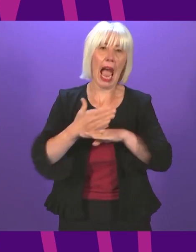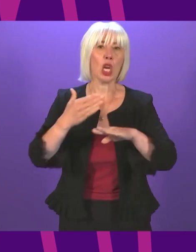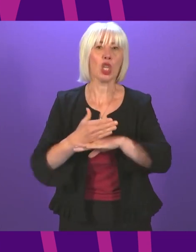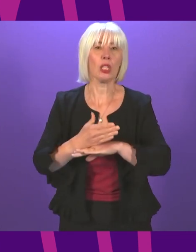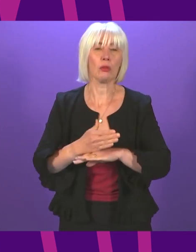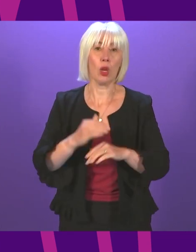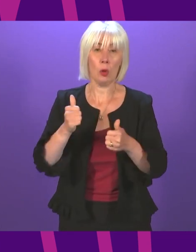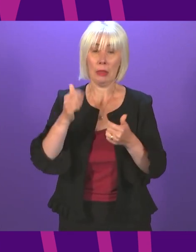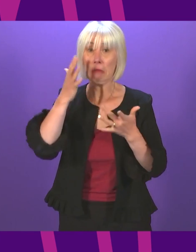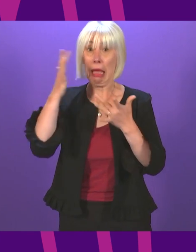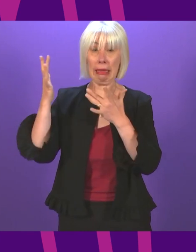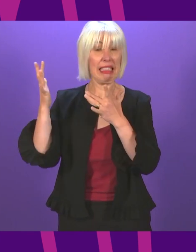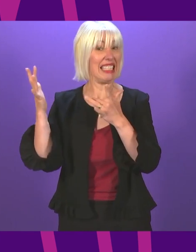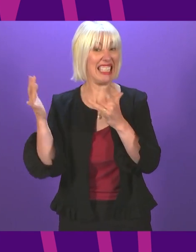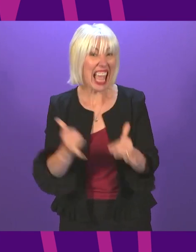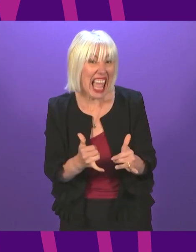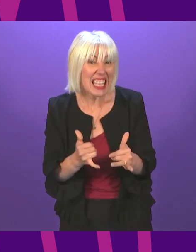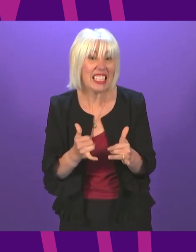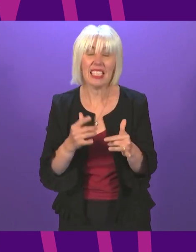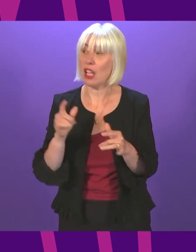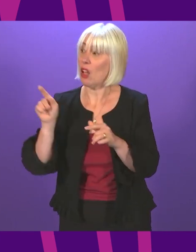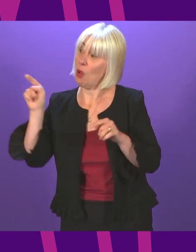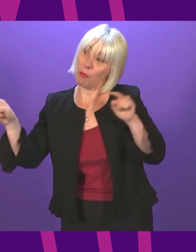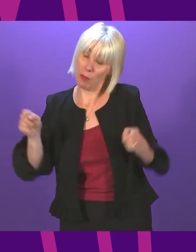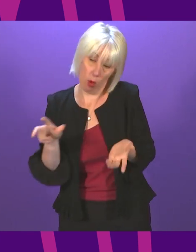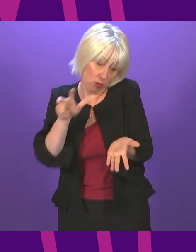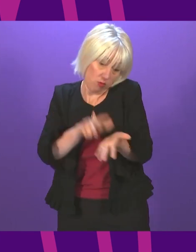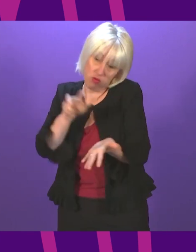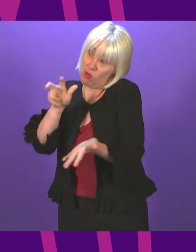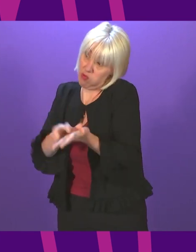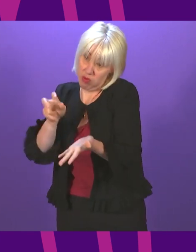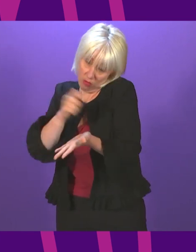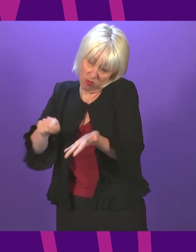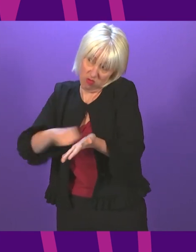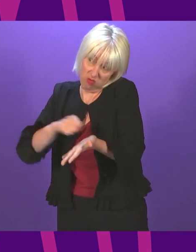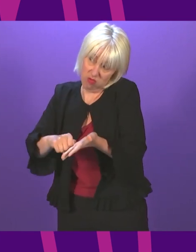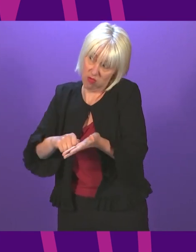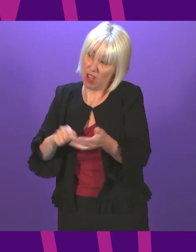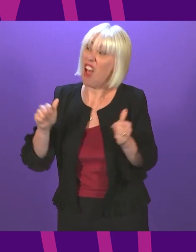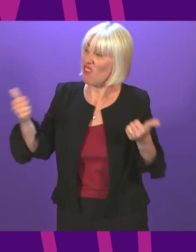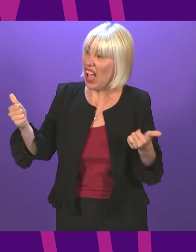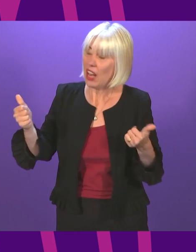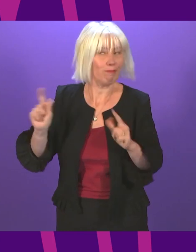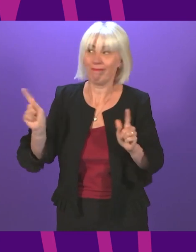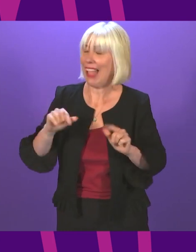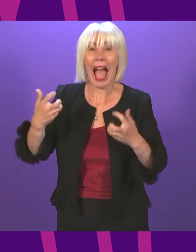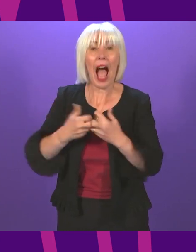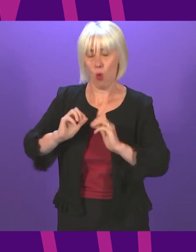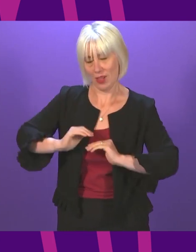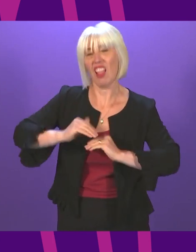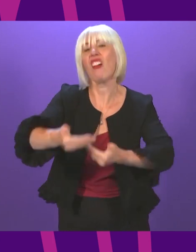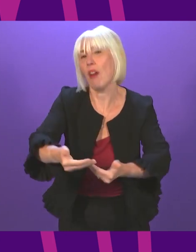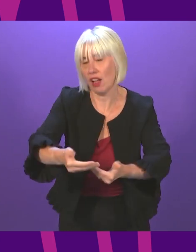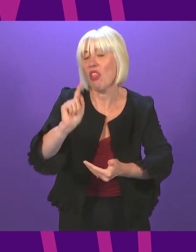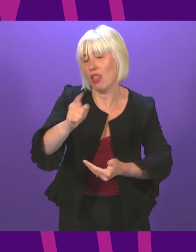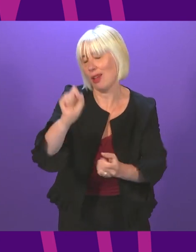as with any arrangement of this kind, isn't about how well the signatories get on, it's about what we deliver. There is, of course, and rightly so,